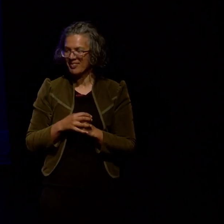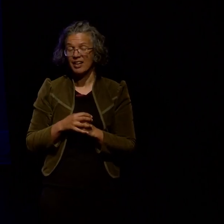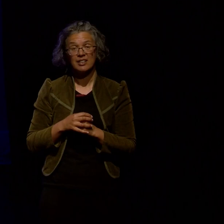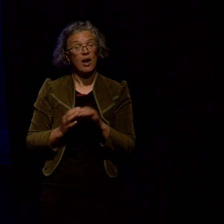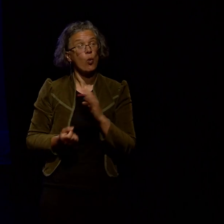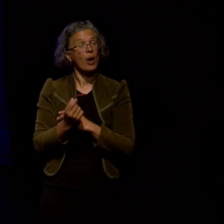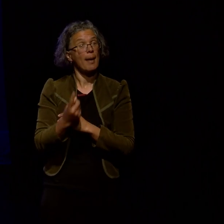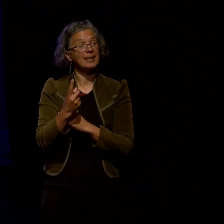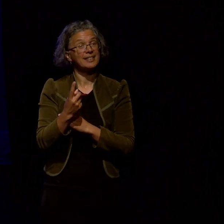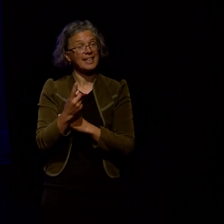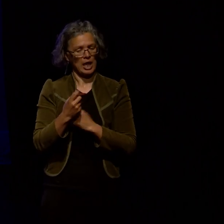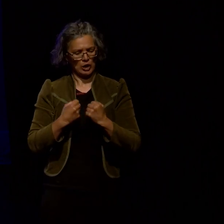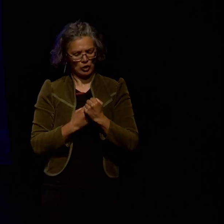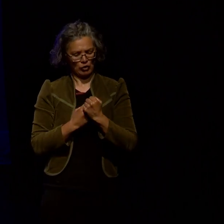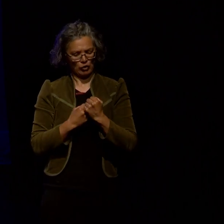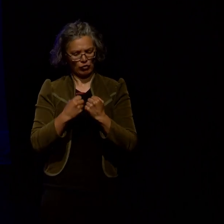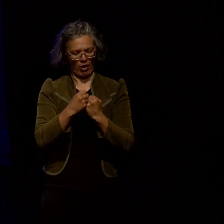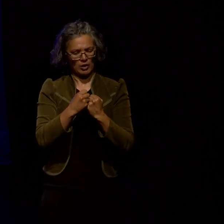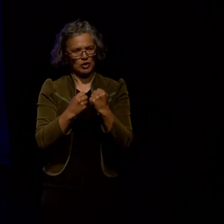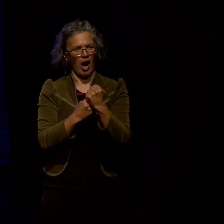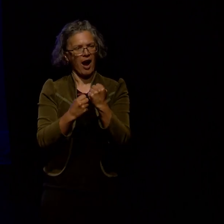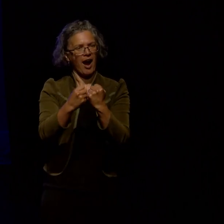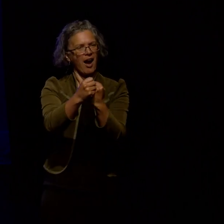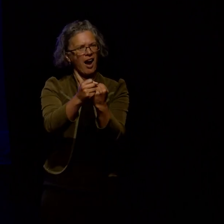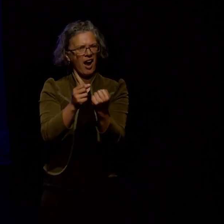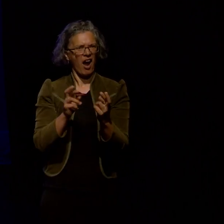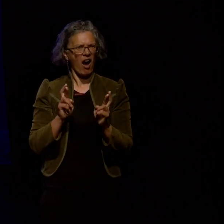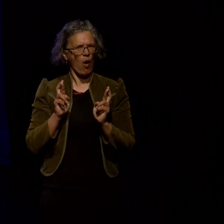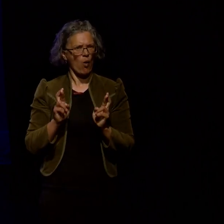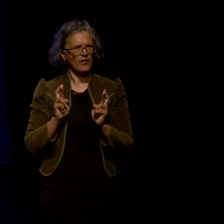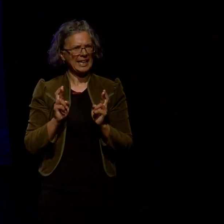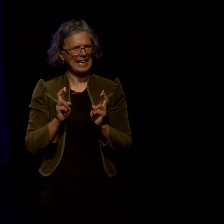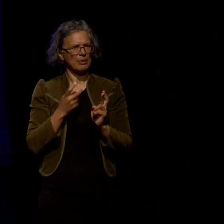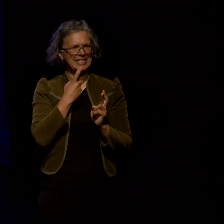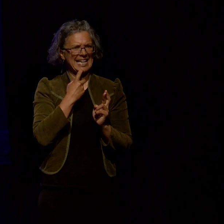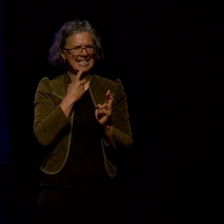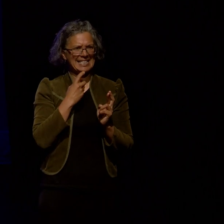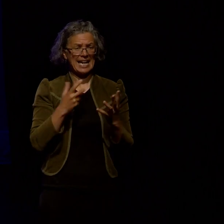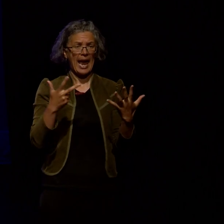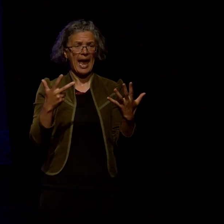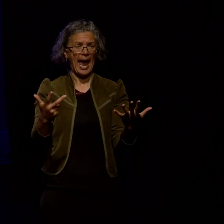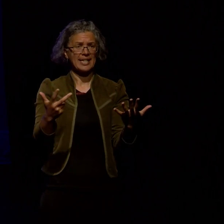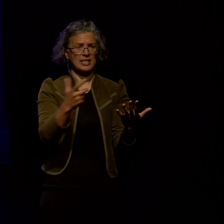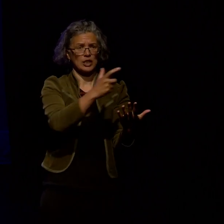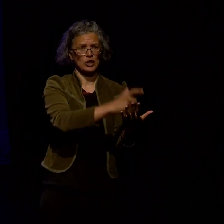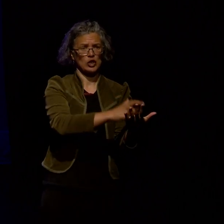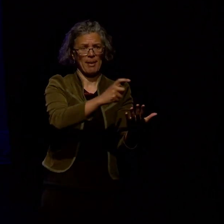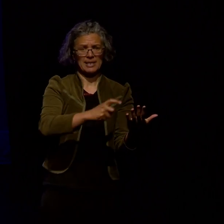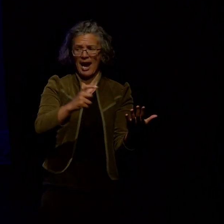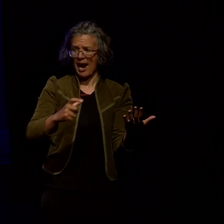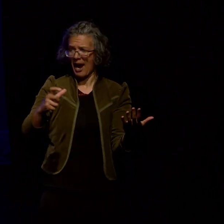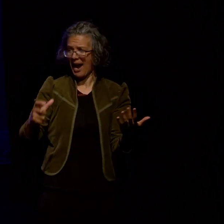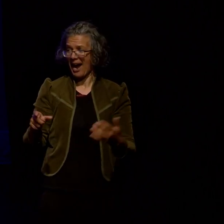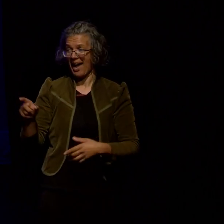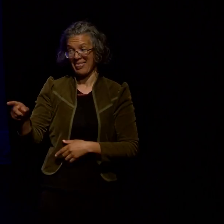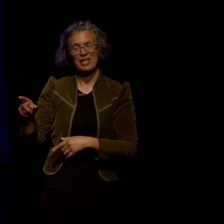with this structure that forms into an easy rhythm I hope for people there are these eight chapters this is a visualization I made